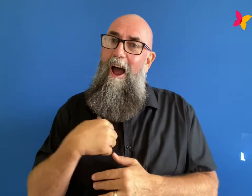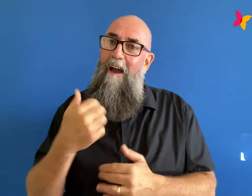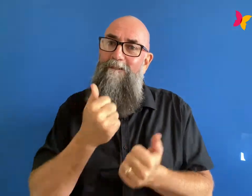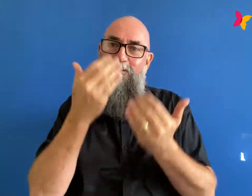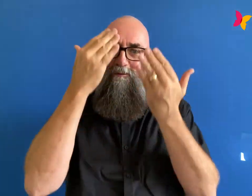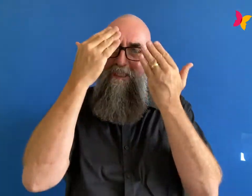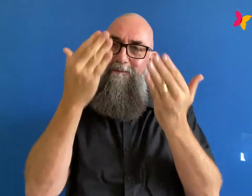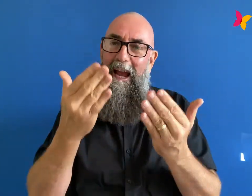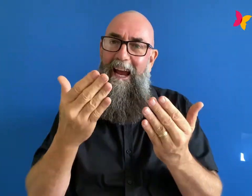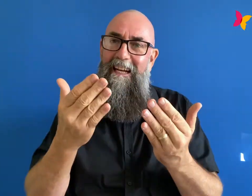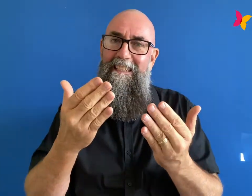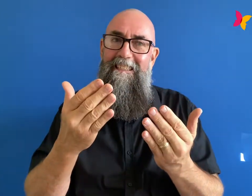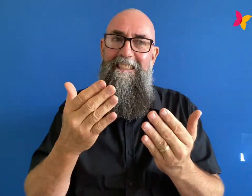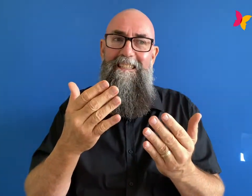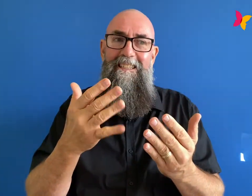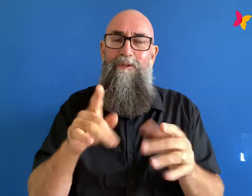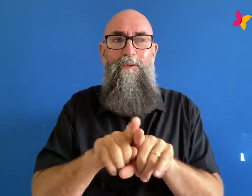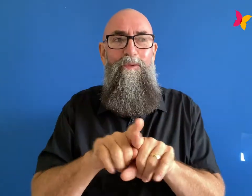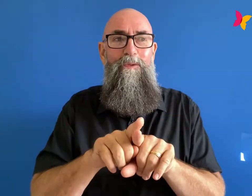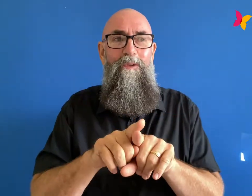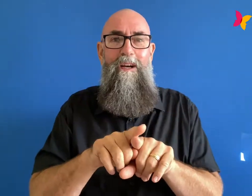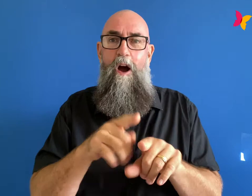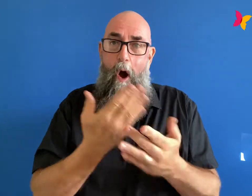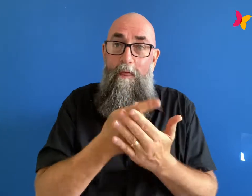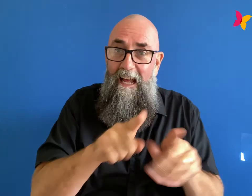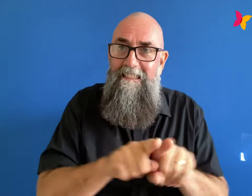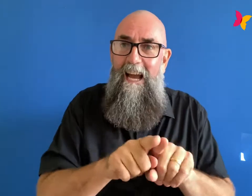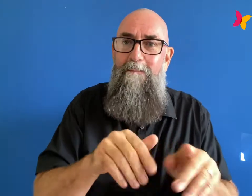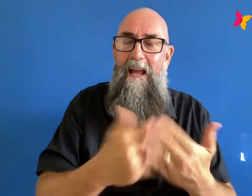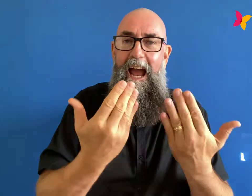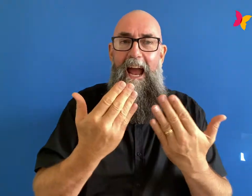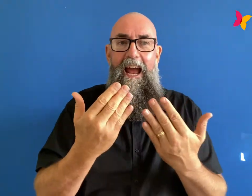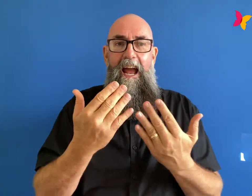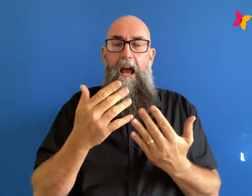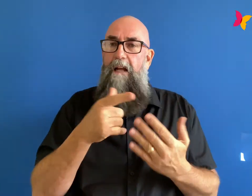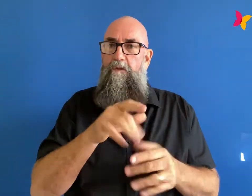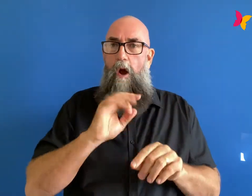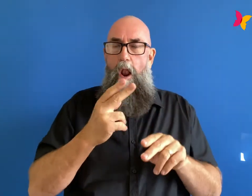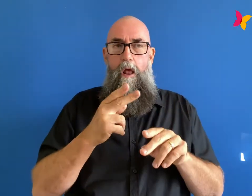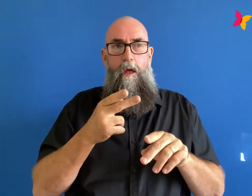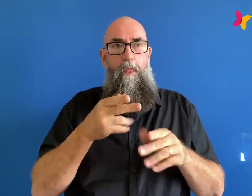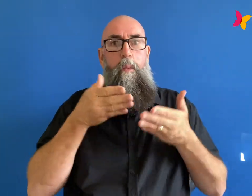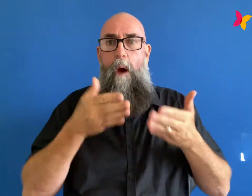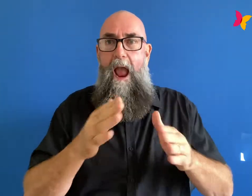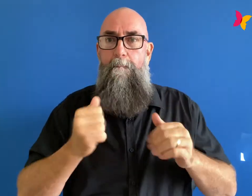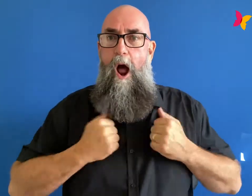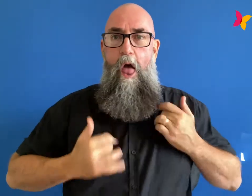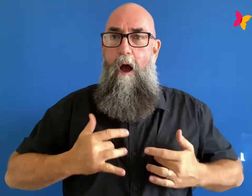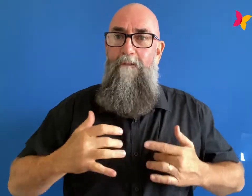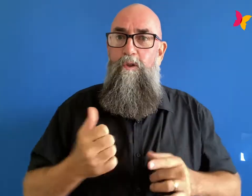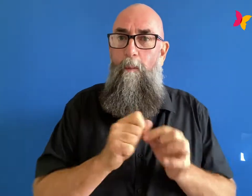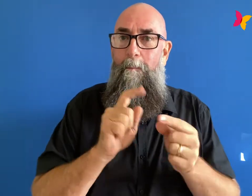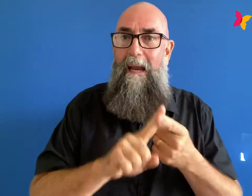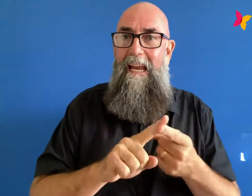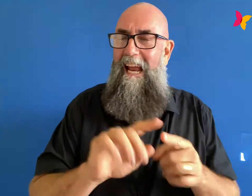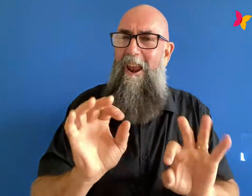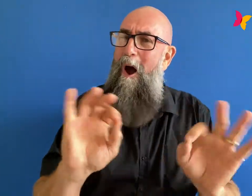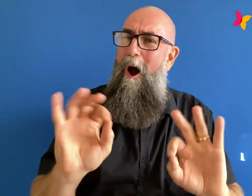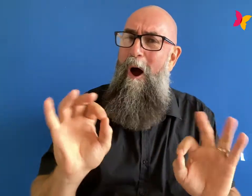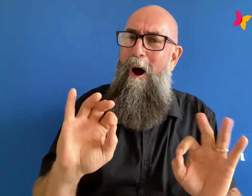but also knowing that it's not the be-all and end-all of who i am forever it's just how i feel but it's not how i am but